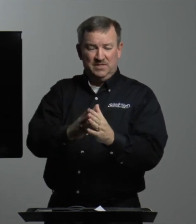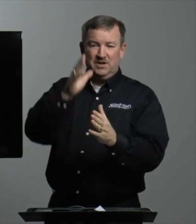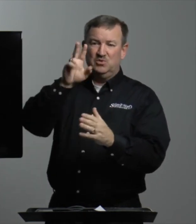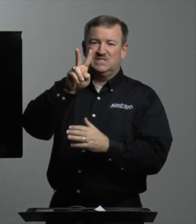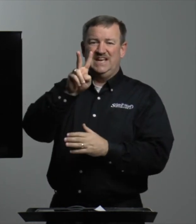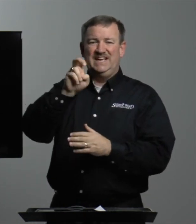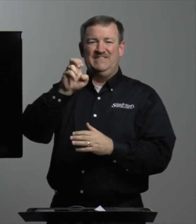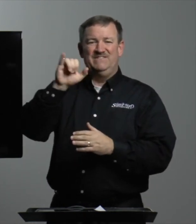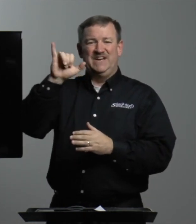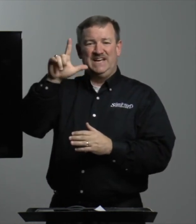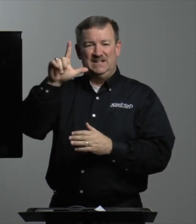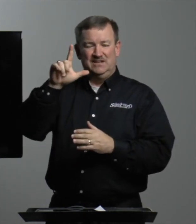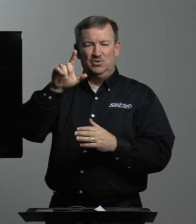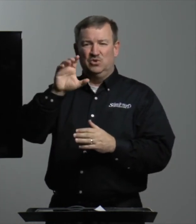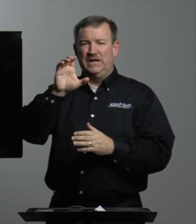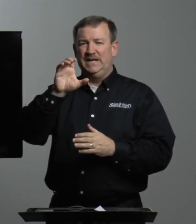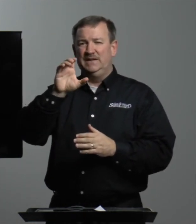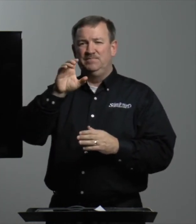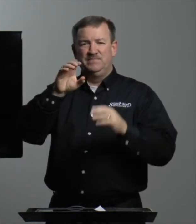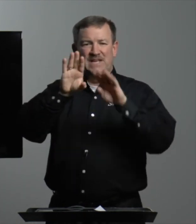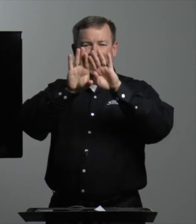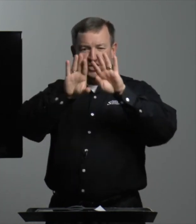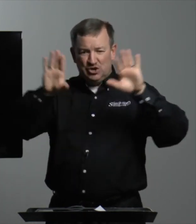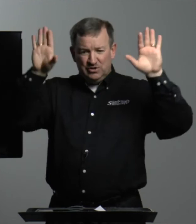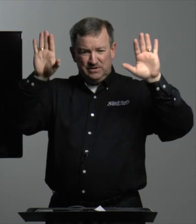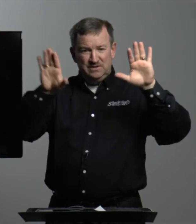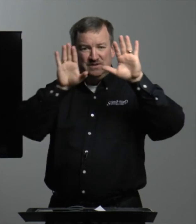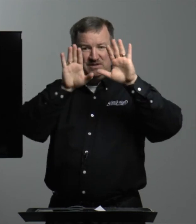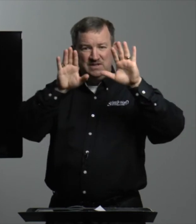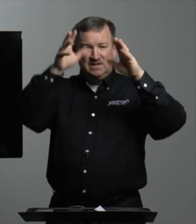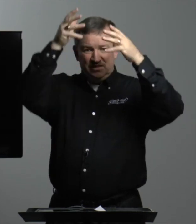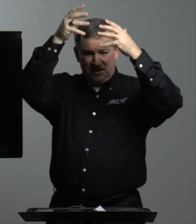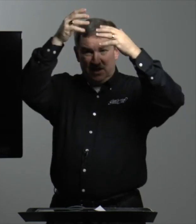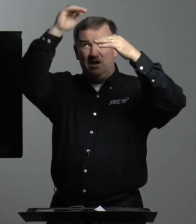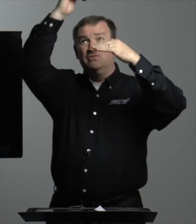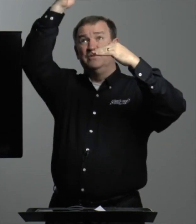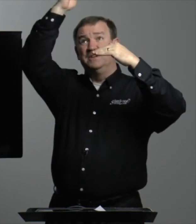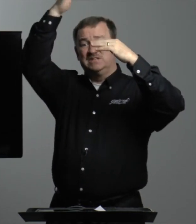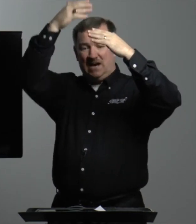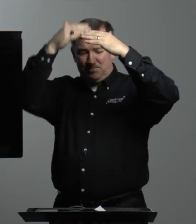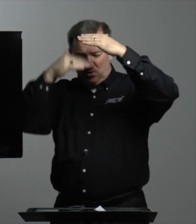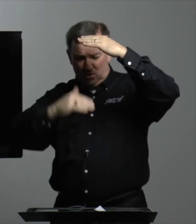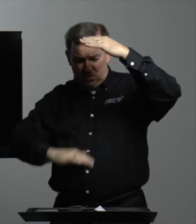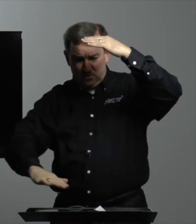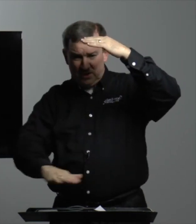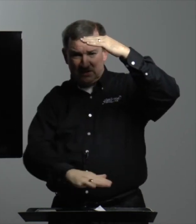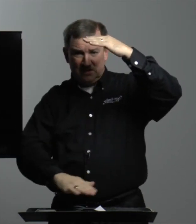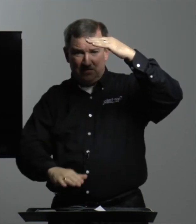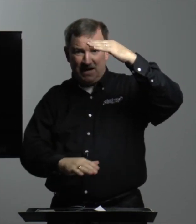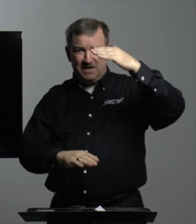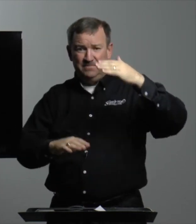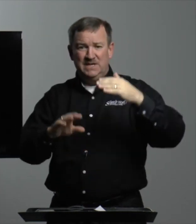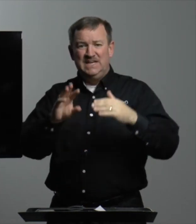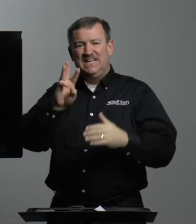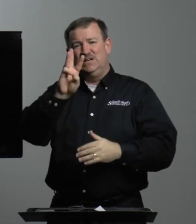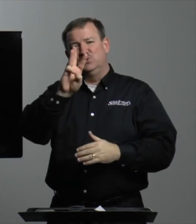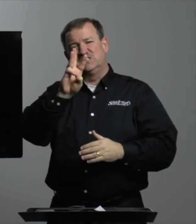there was a veil or a curtain that hung from the top all the way to the bottom. It was